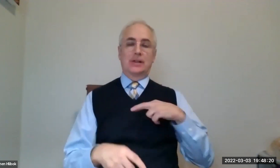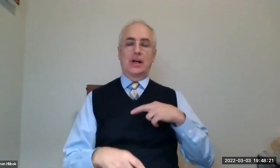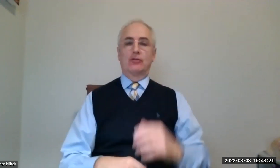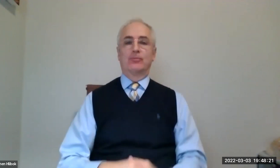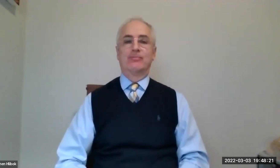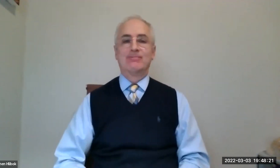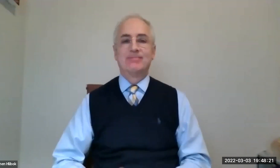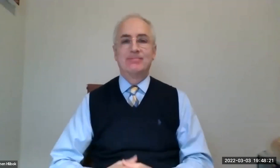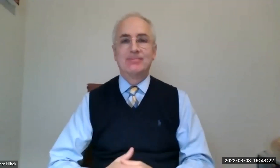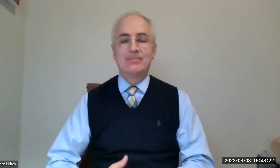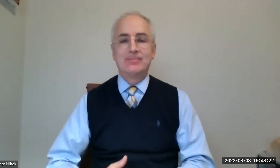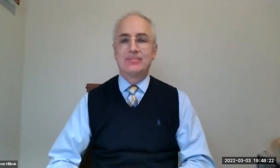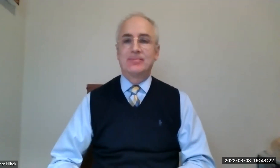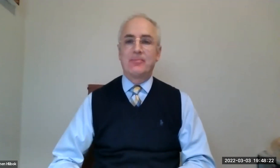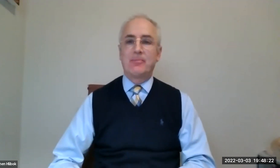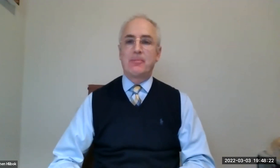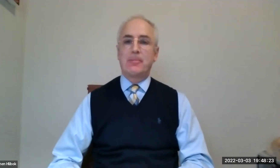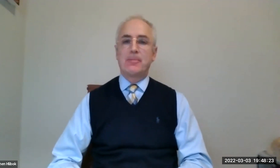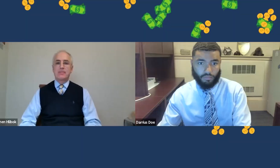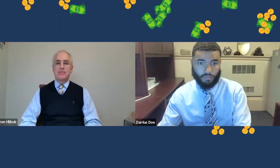information before you decide to retire.